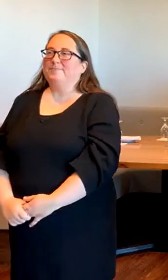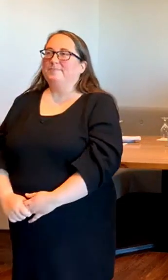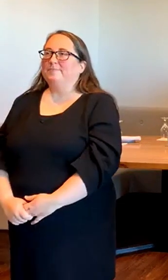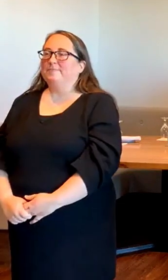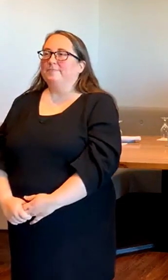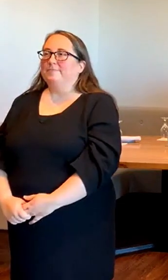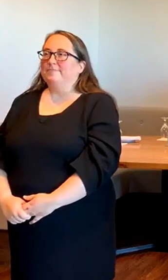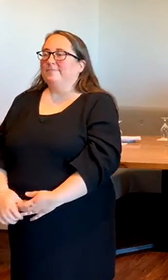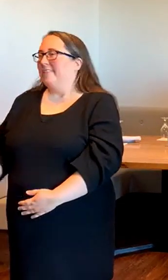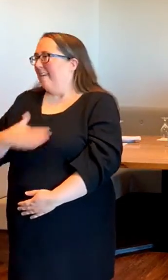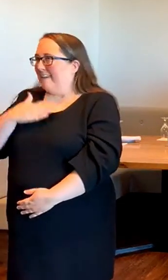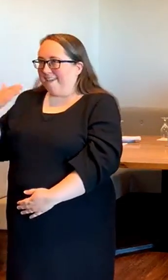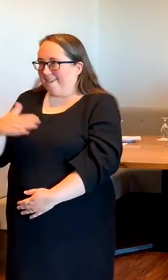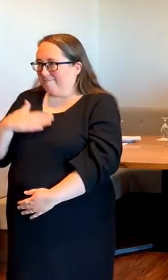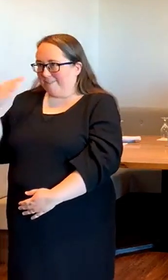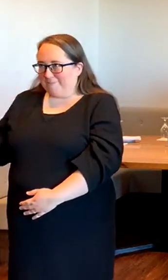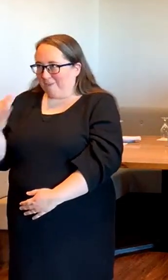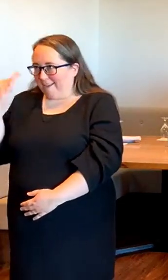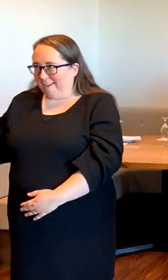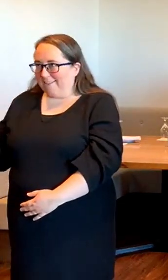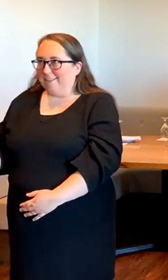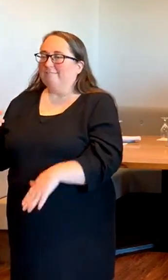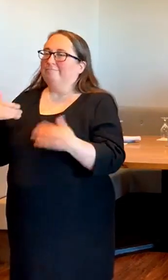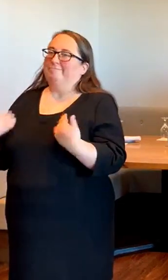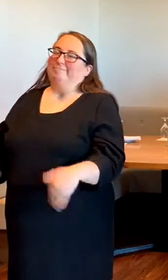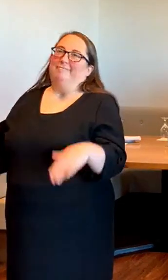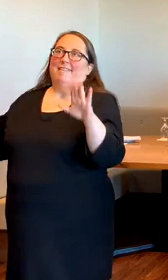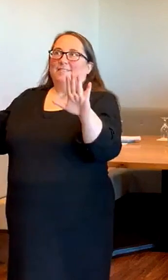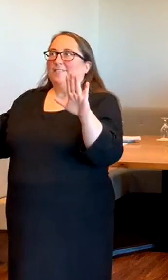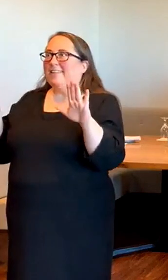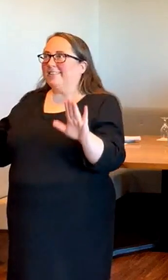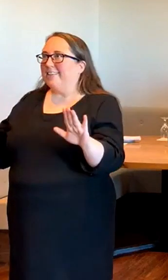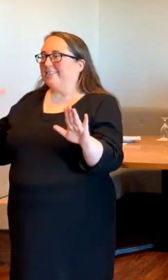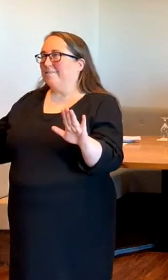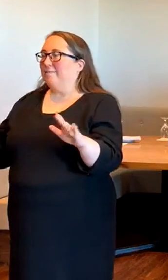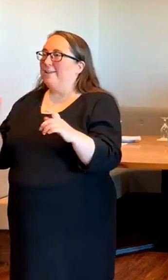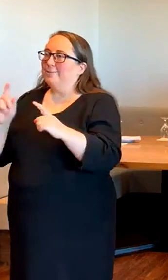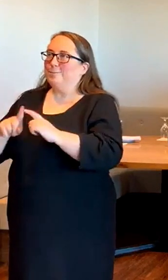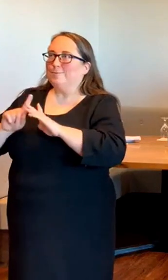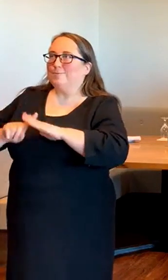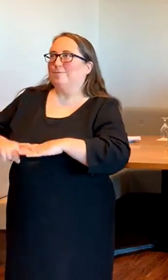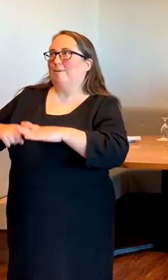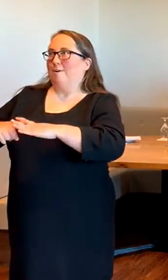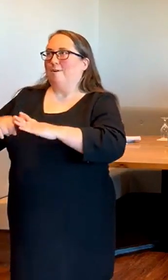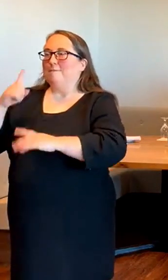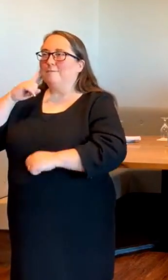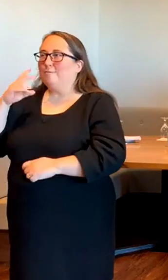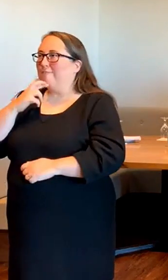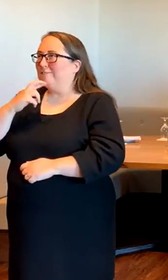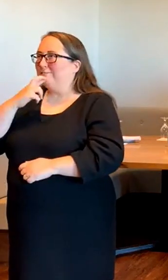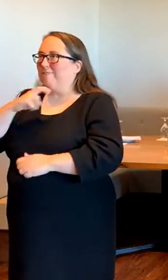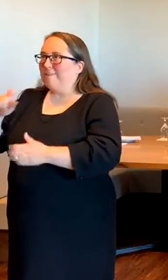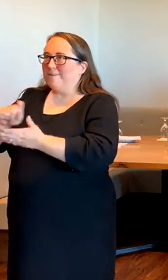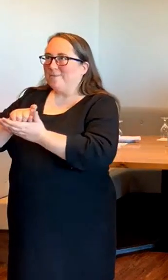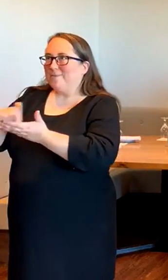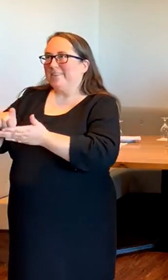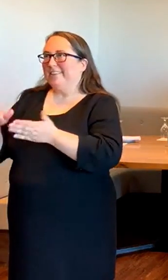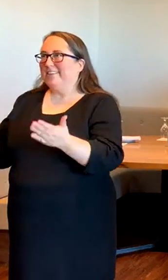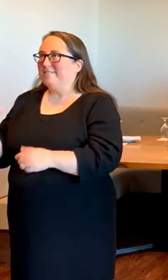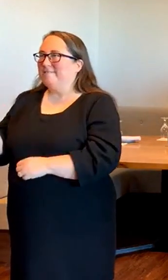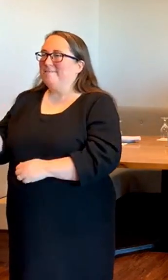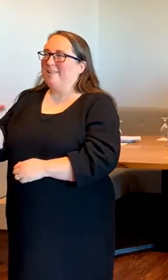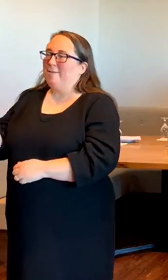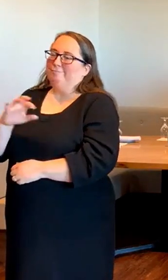Well, happy Friday, and it's a fantastic Friday to be able to kick off for Restaurant Weeks in Howard